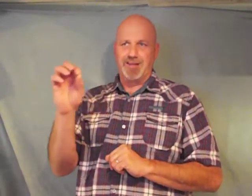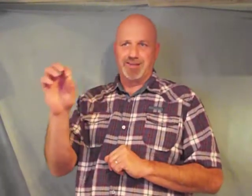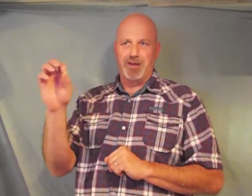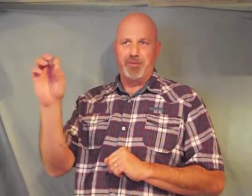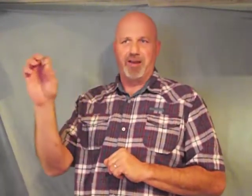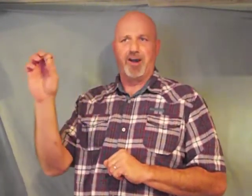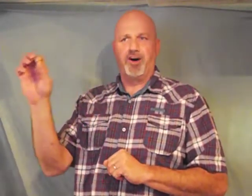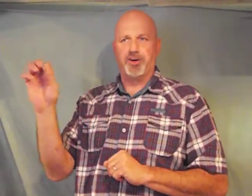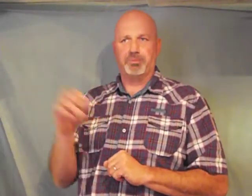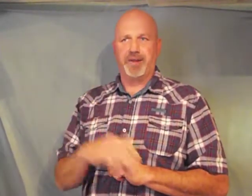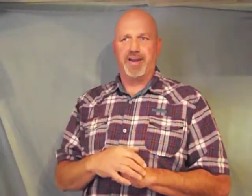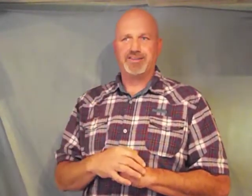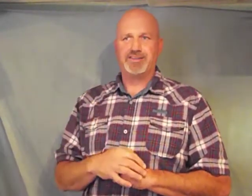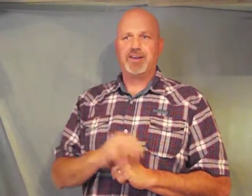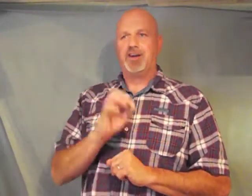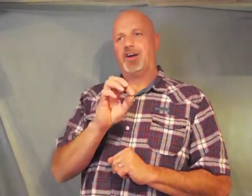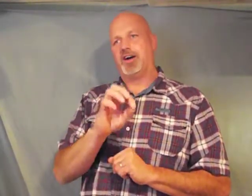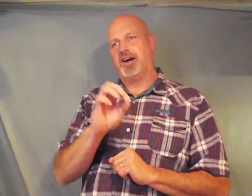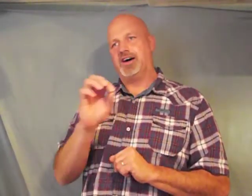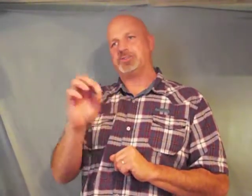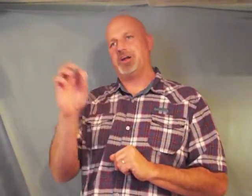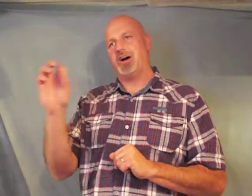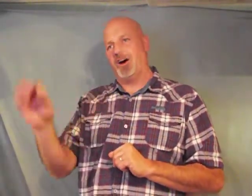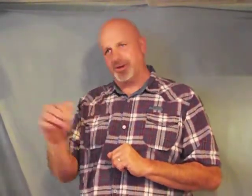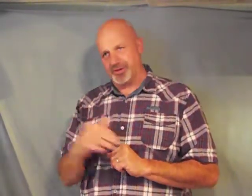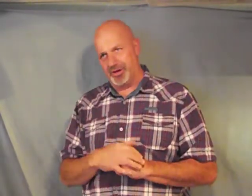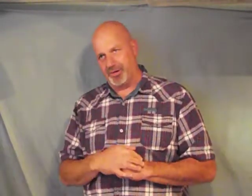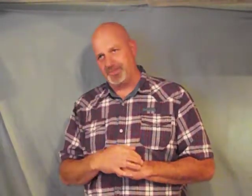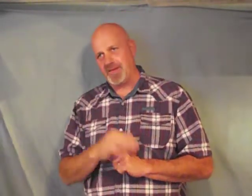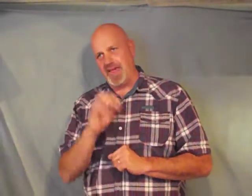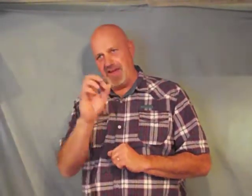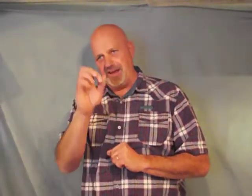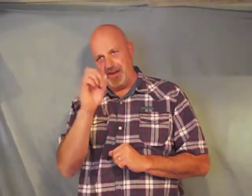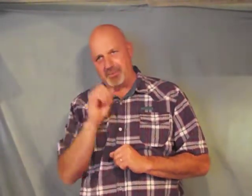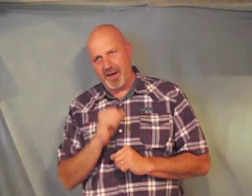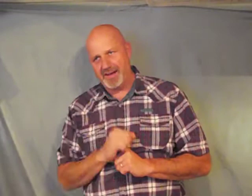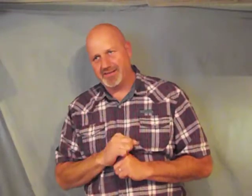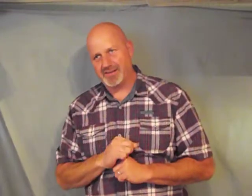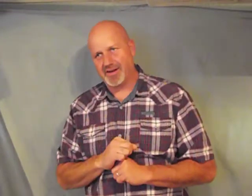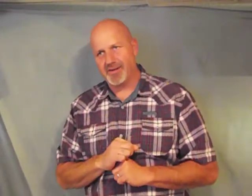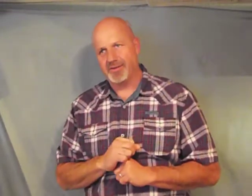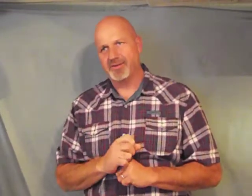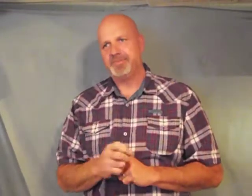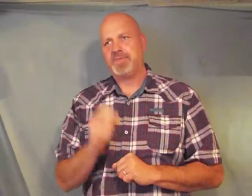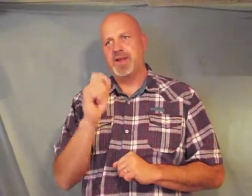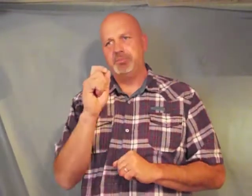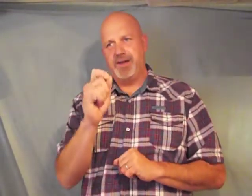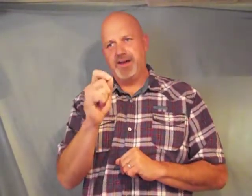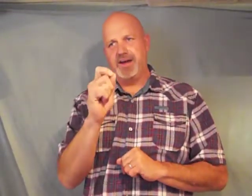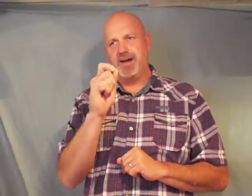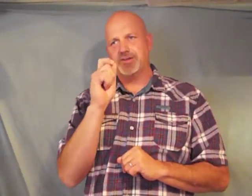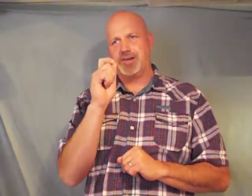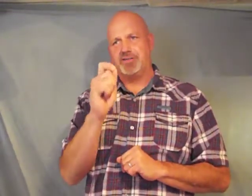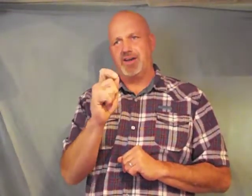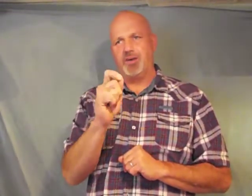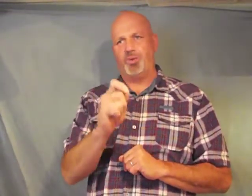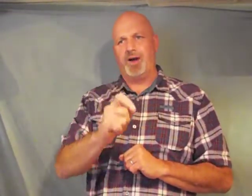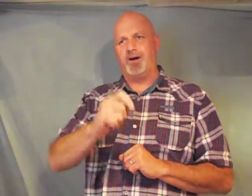up and call her blessed her husband also and he praises her many daughters have done well